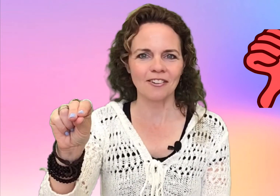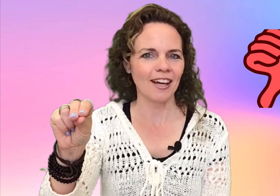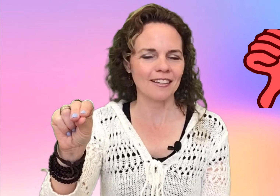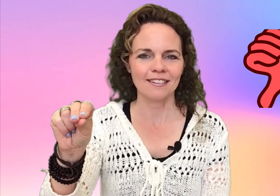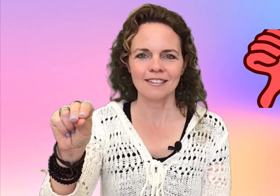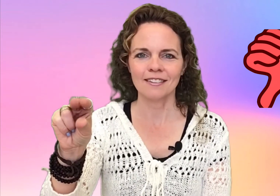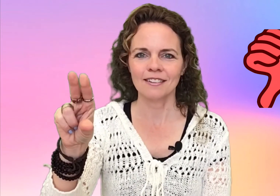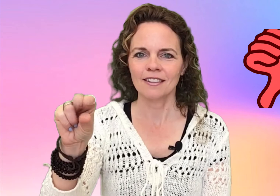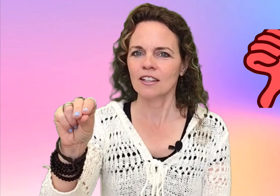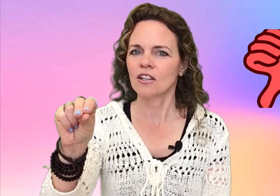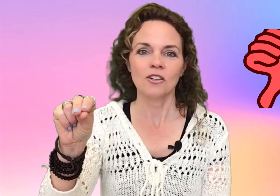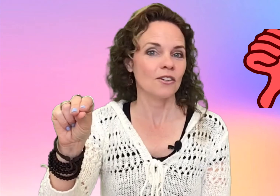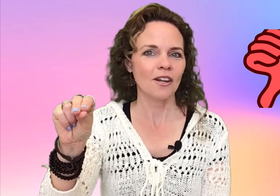head. No.